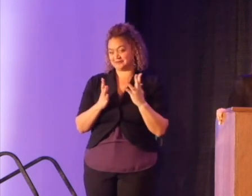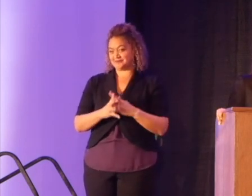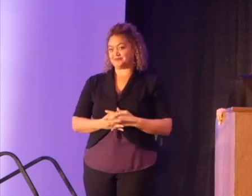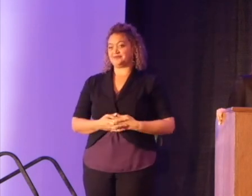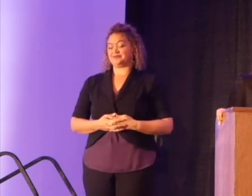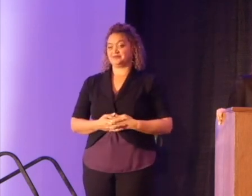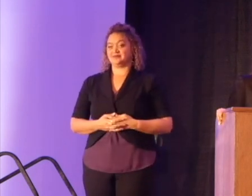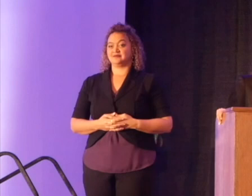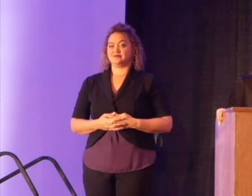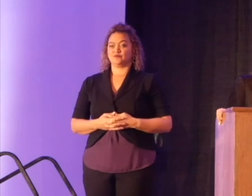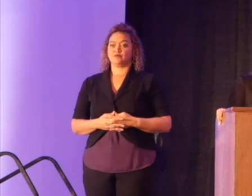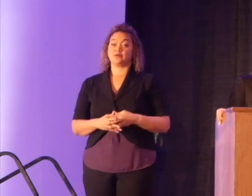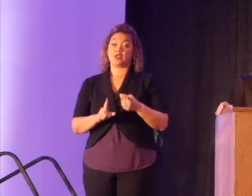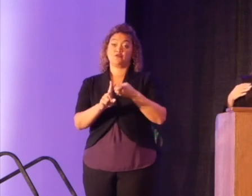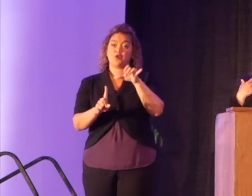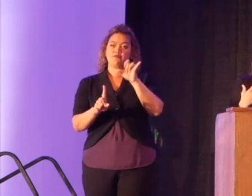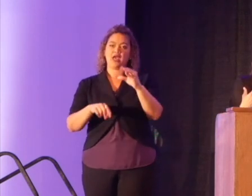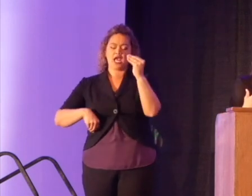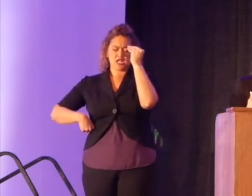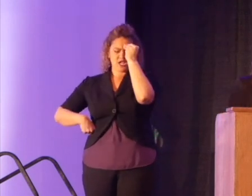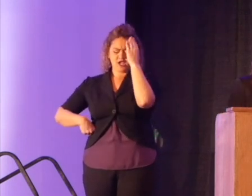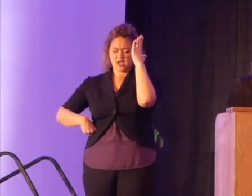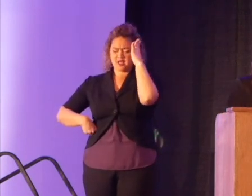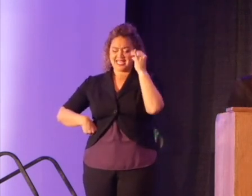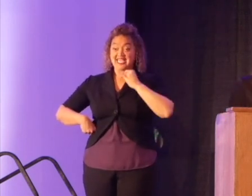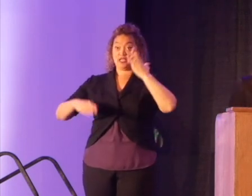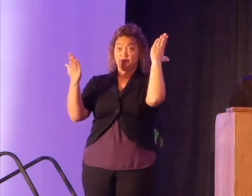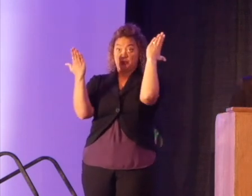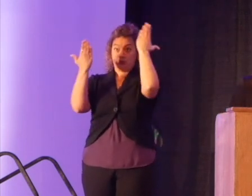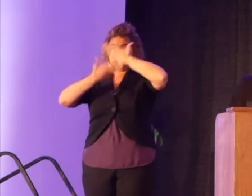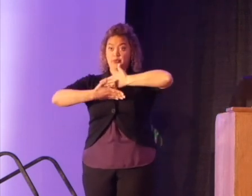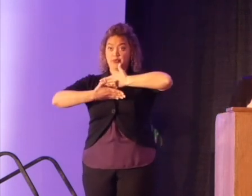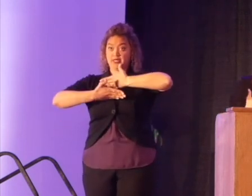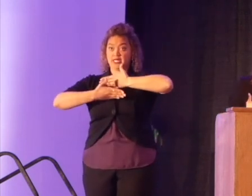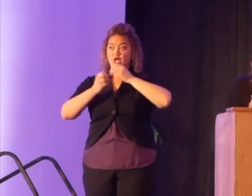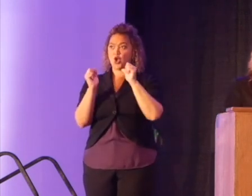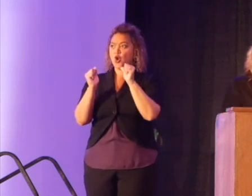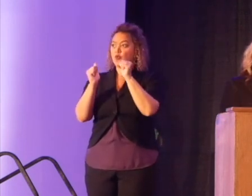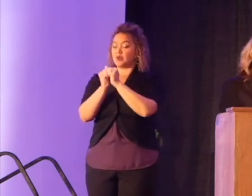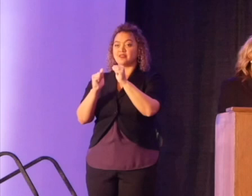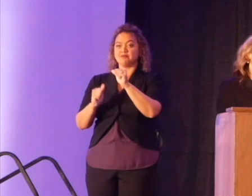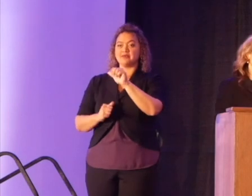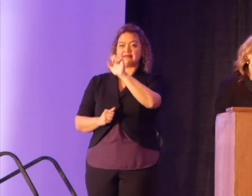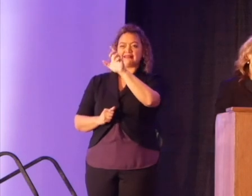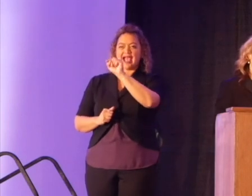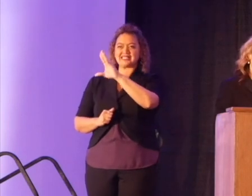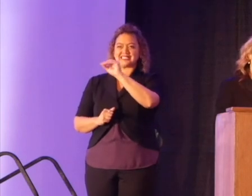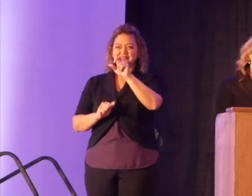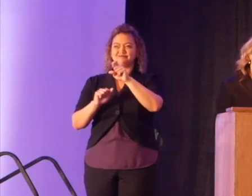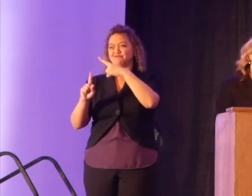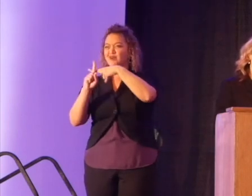The lesson I took from this was in how invisibility often oscillates between being an asset and a detriment.